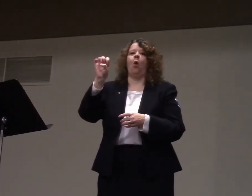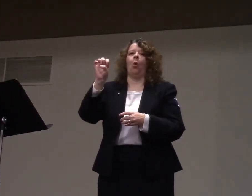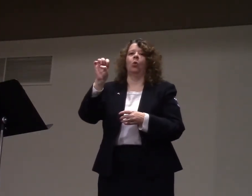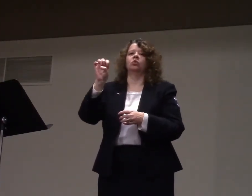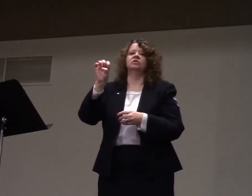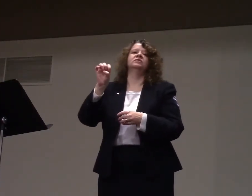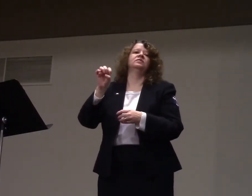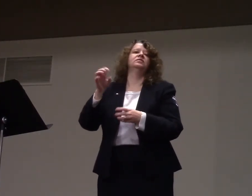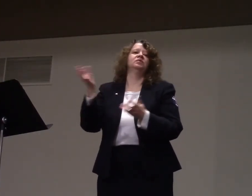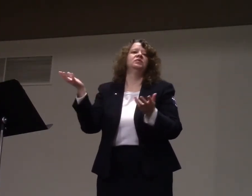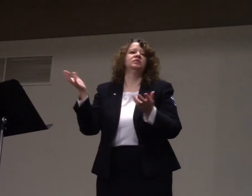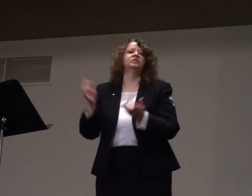Through the video call.